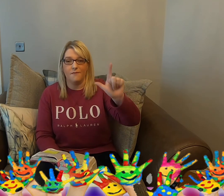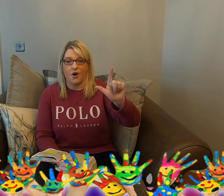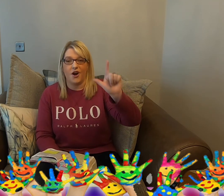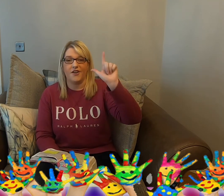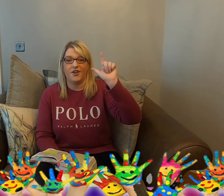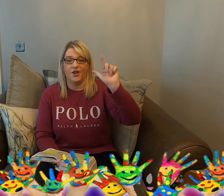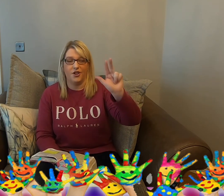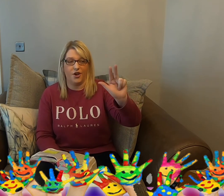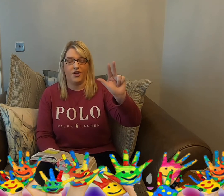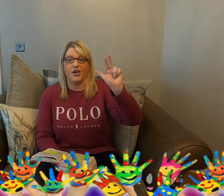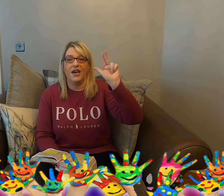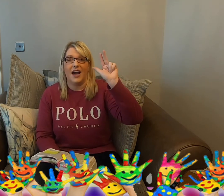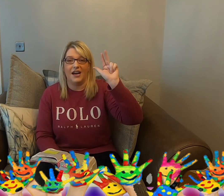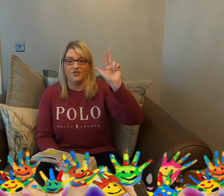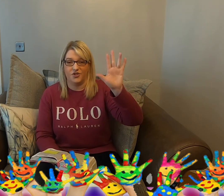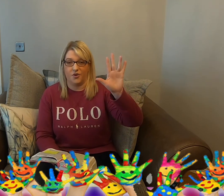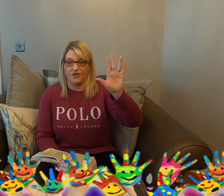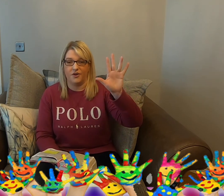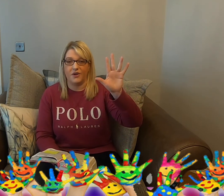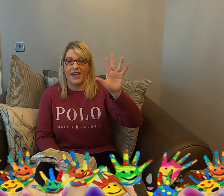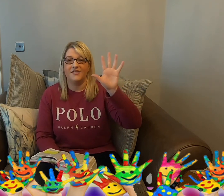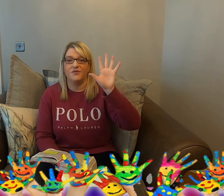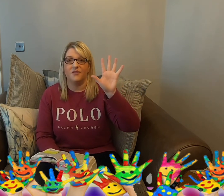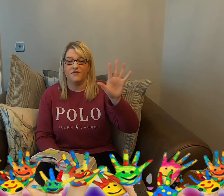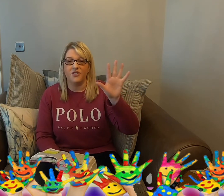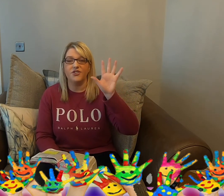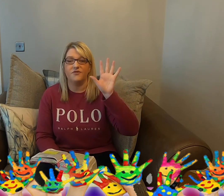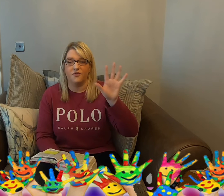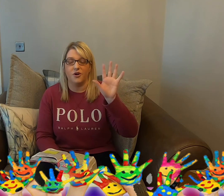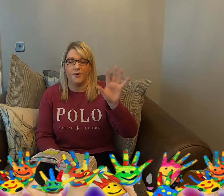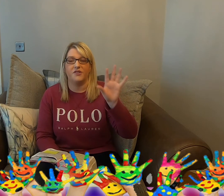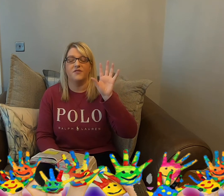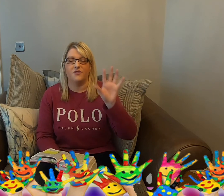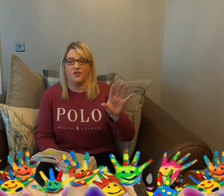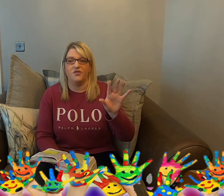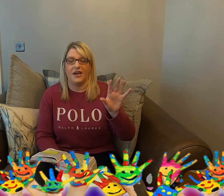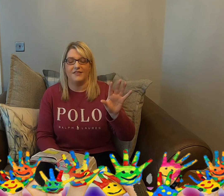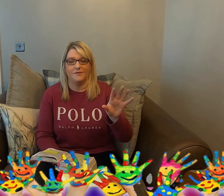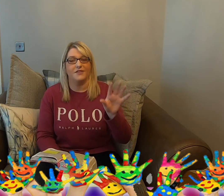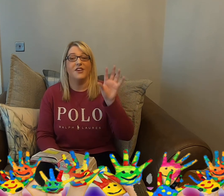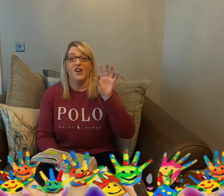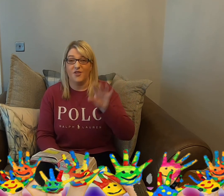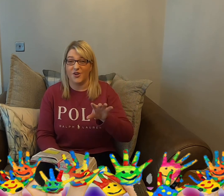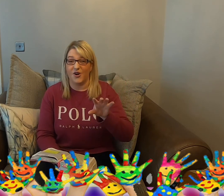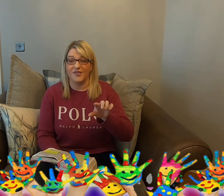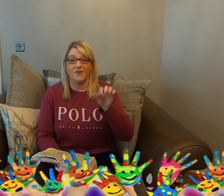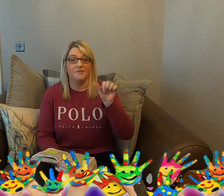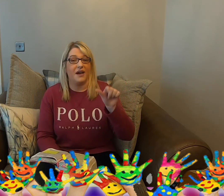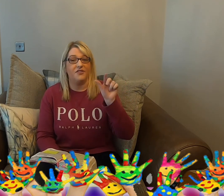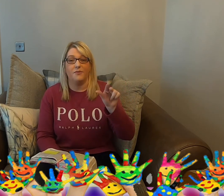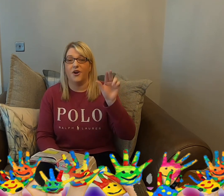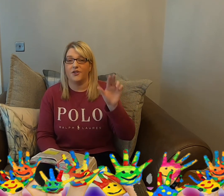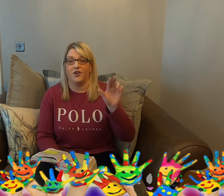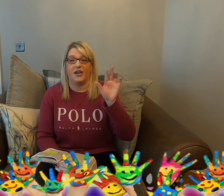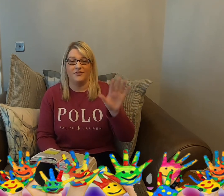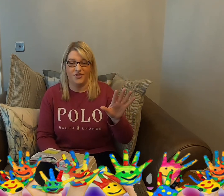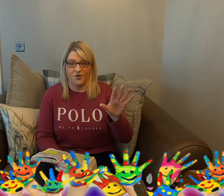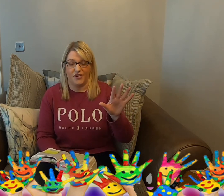Mark, Luke and John. Okay, so the first four books of the New Testament, the Gospels, Matthew, Mark, Luke and John.